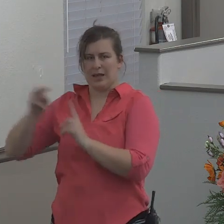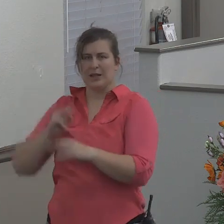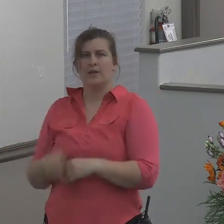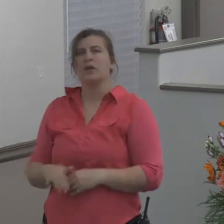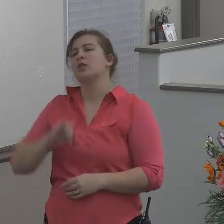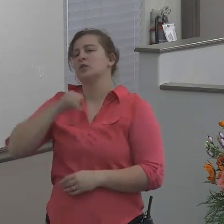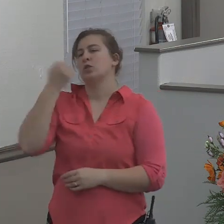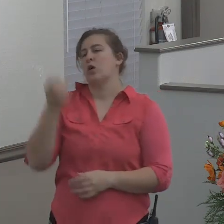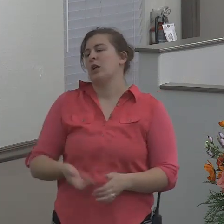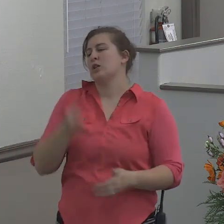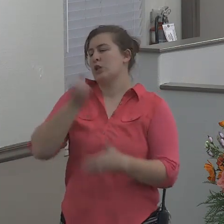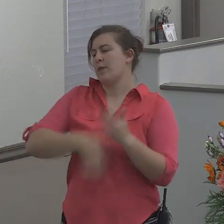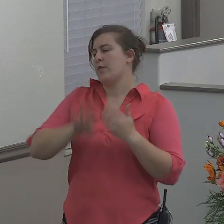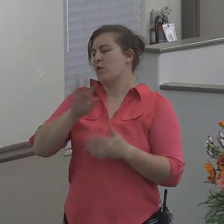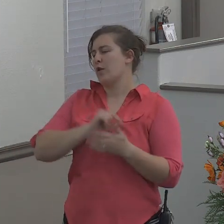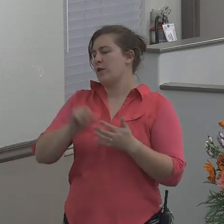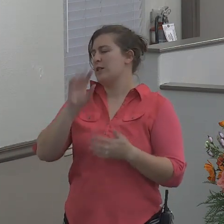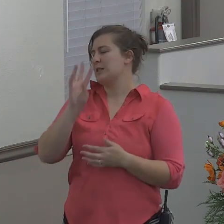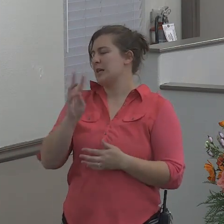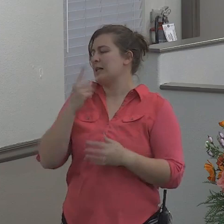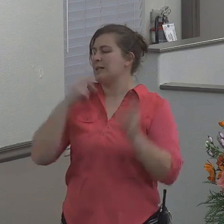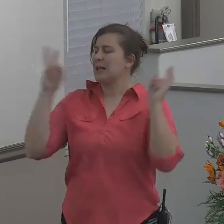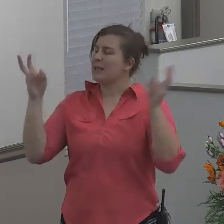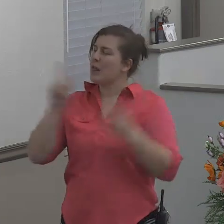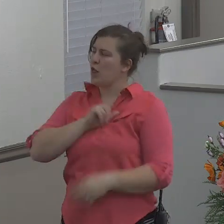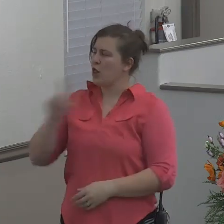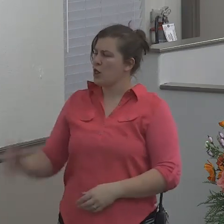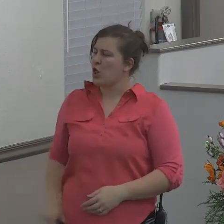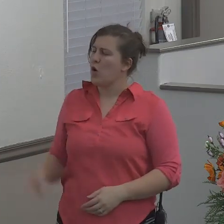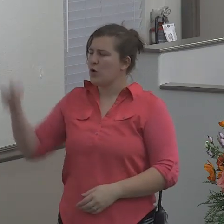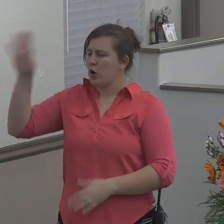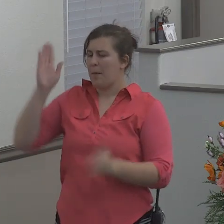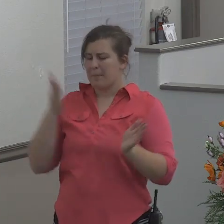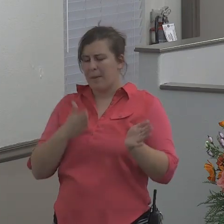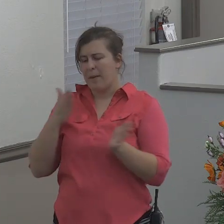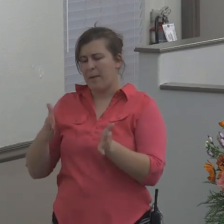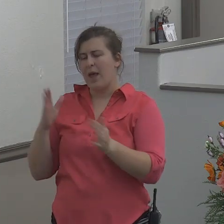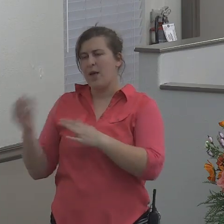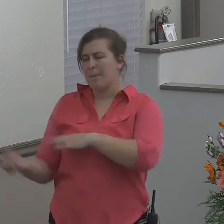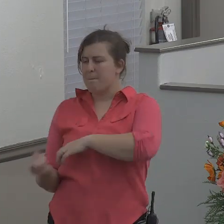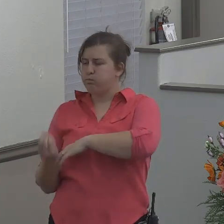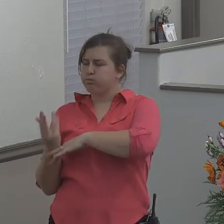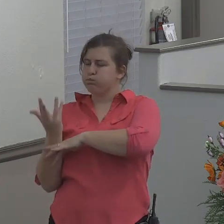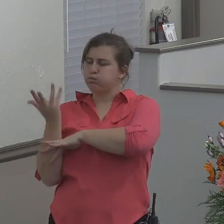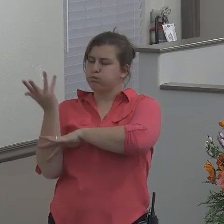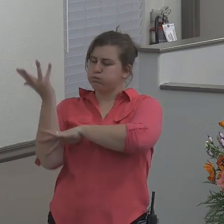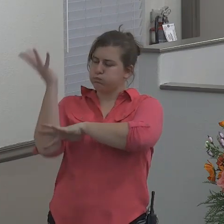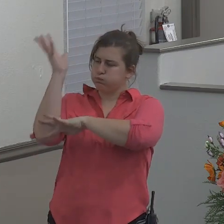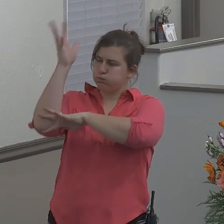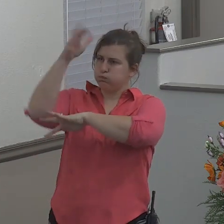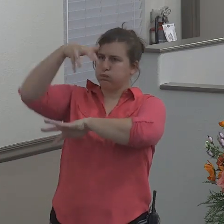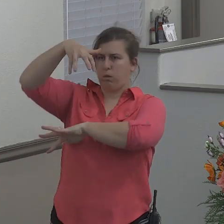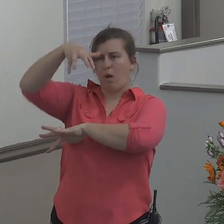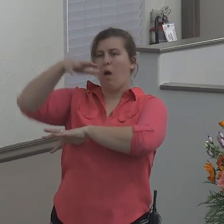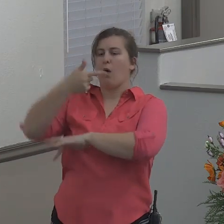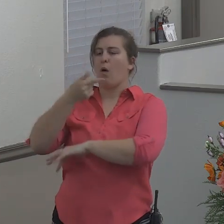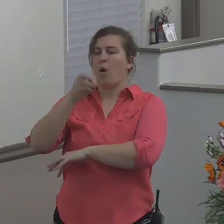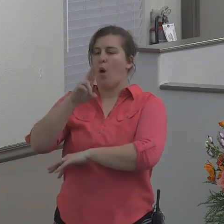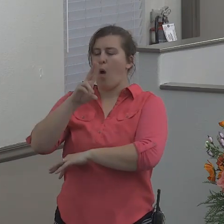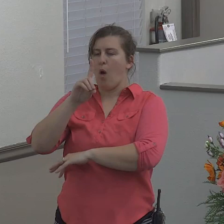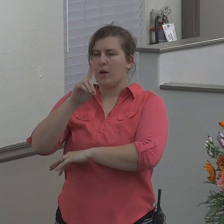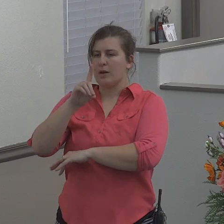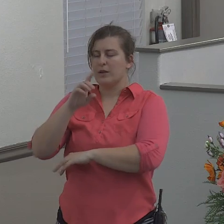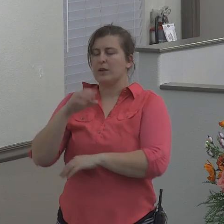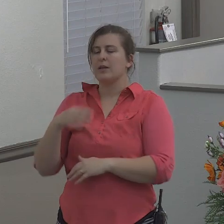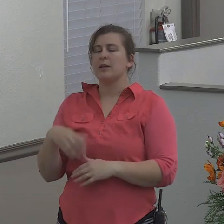verse 6 the Bible says and the Lord God prepared a gourd and made that it might